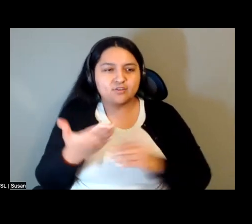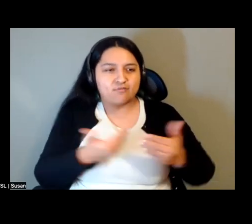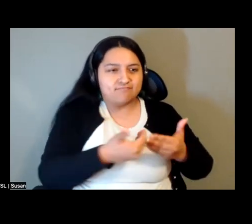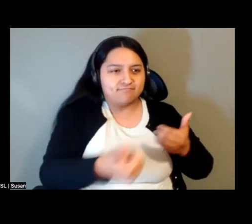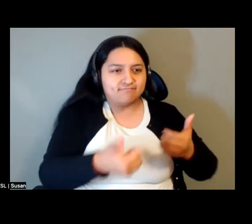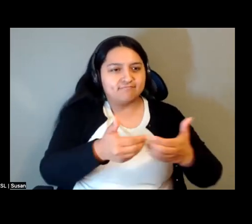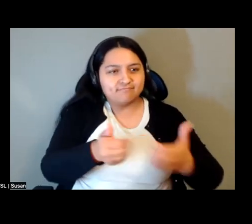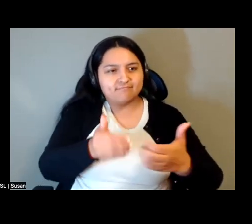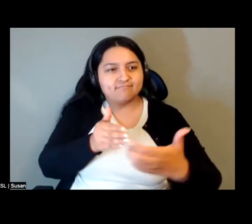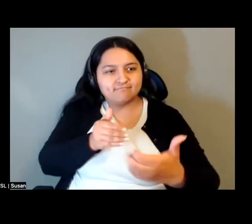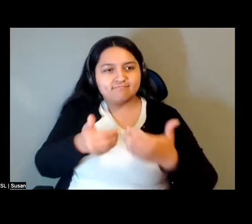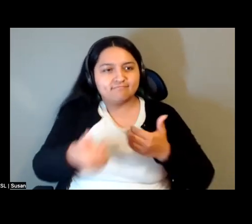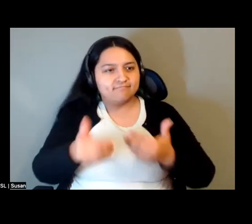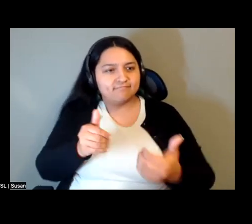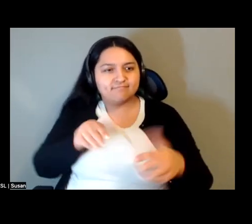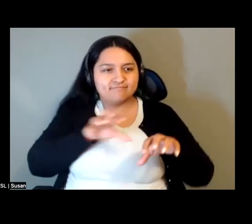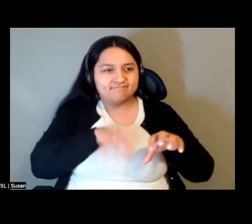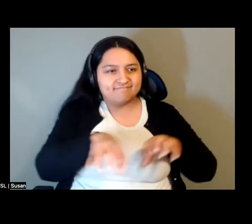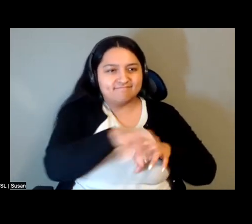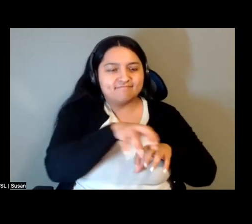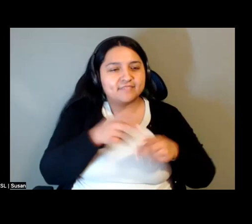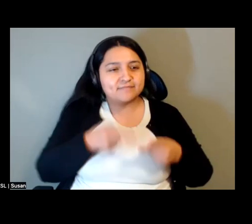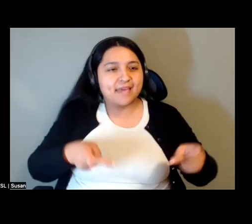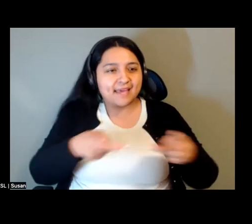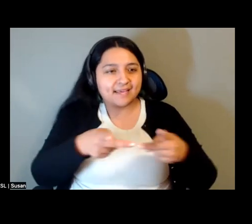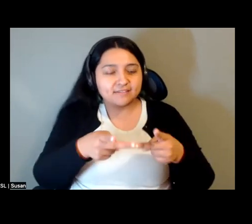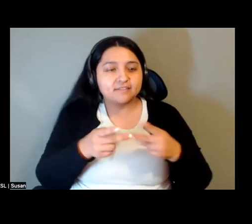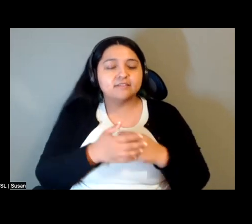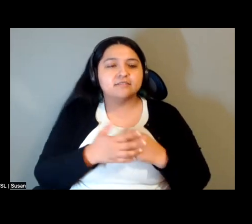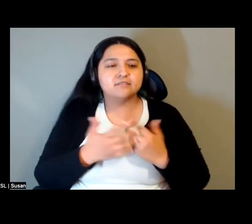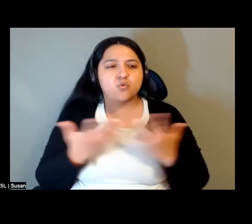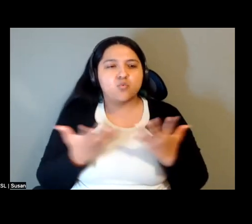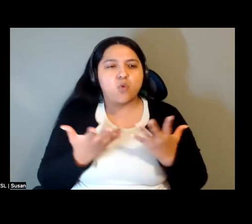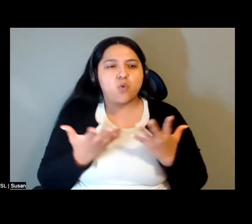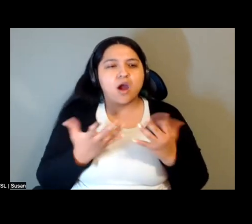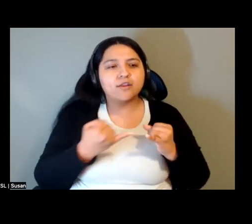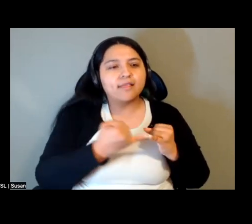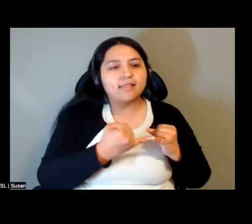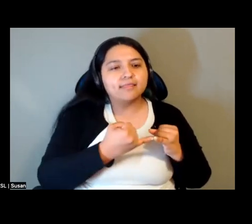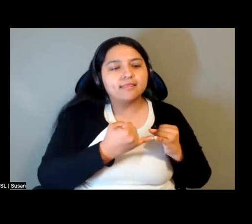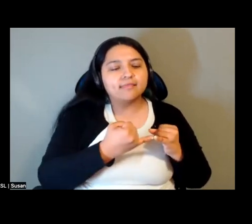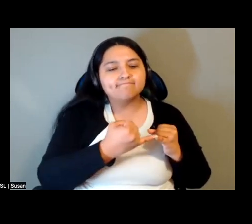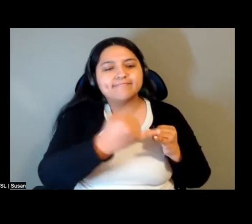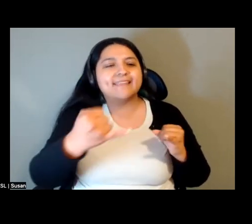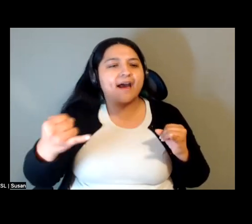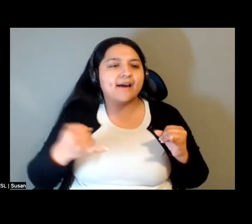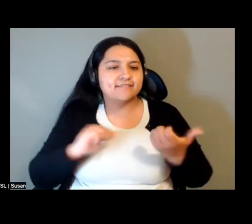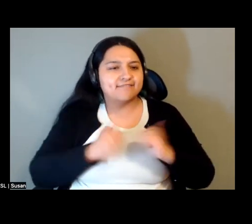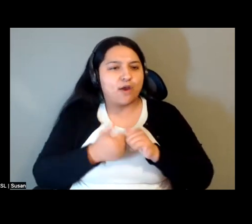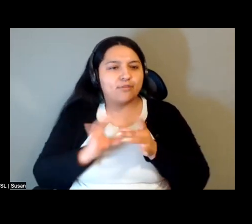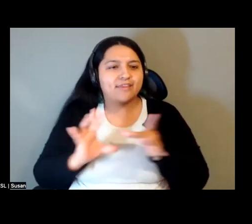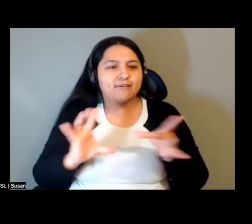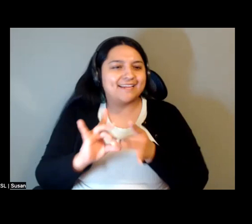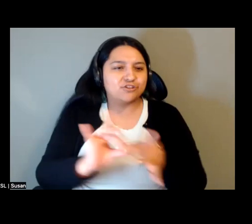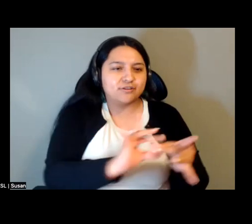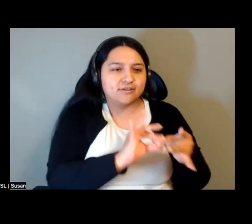urban spaces, what are the concrete or incipient lines of interconnection that maintain spaces